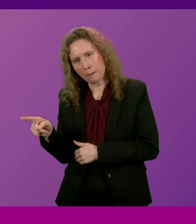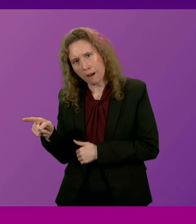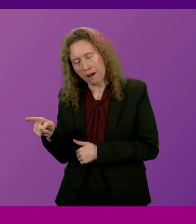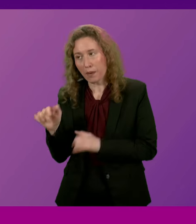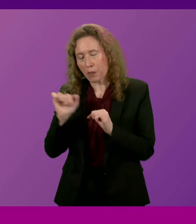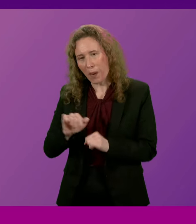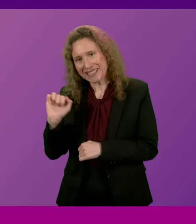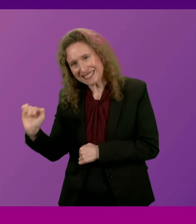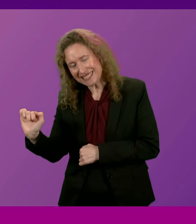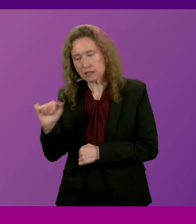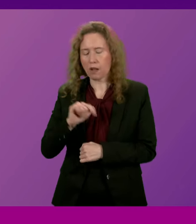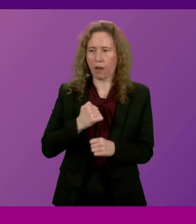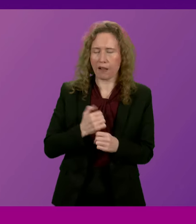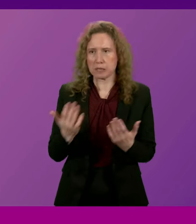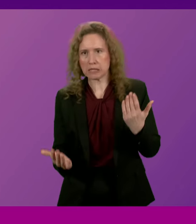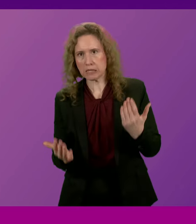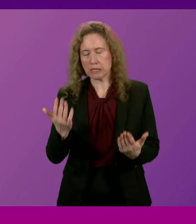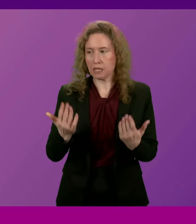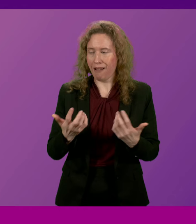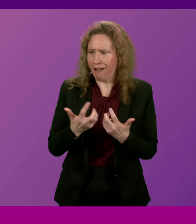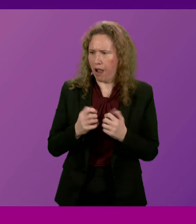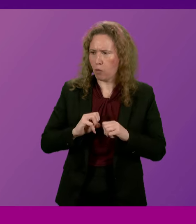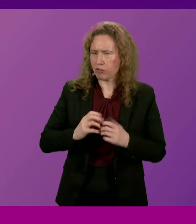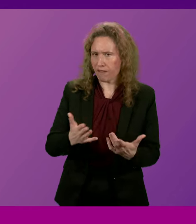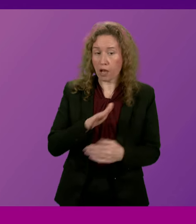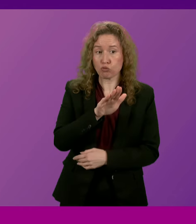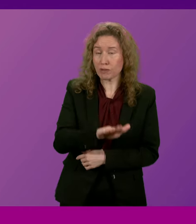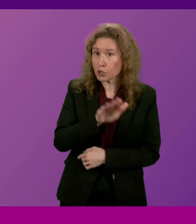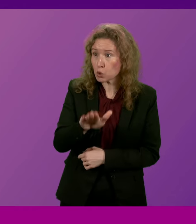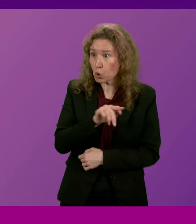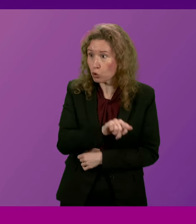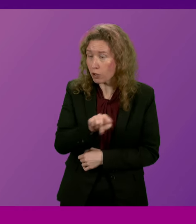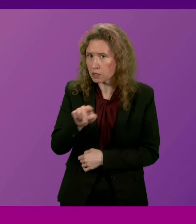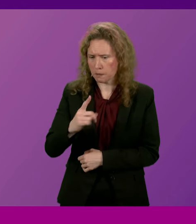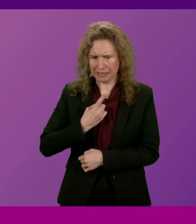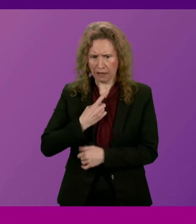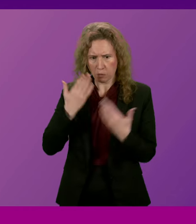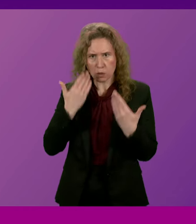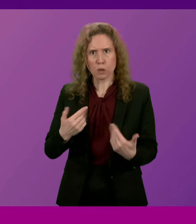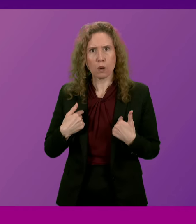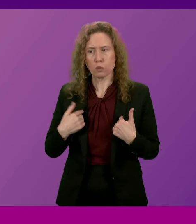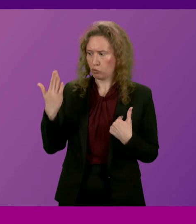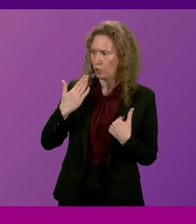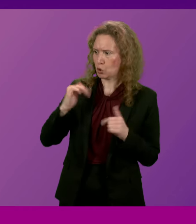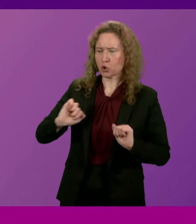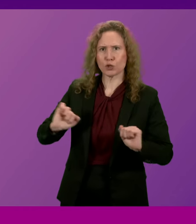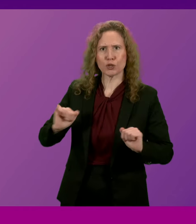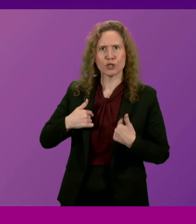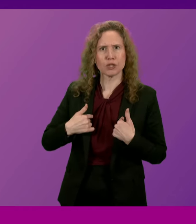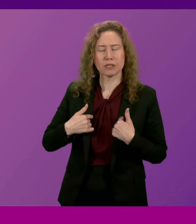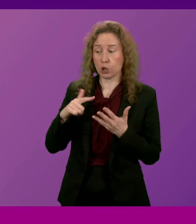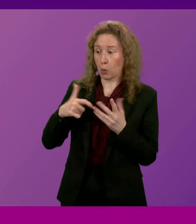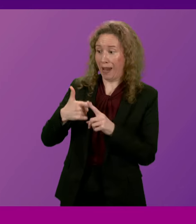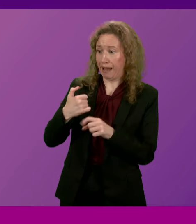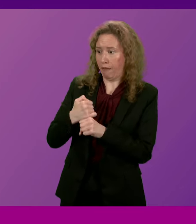has got to wrestle with is the challenge of providing assurance when it itself does not have assurance from the United Kingdom